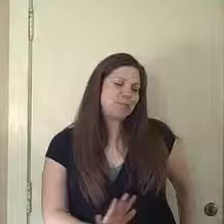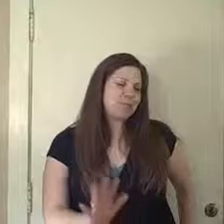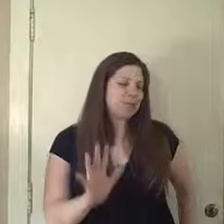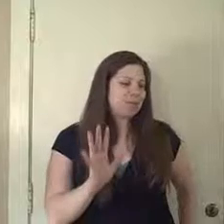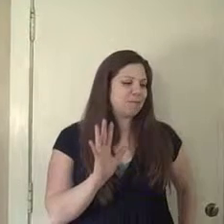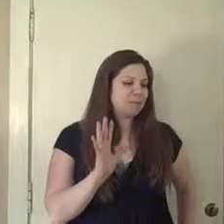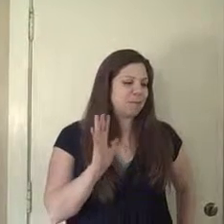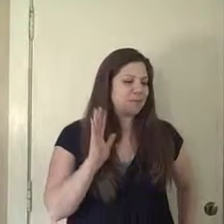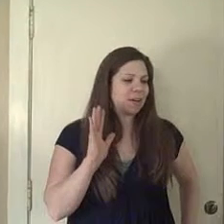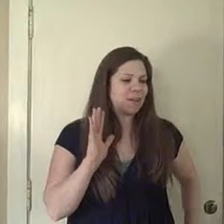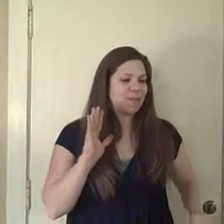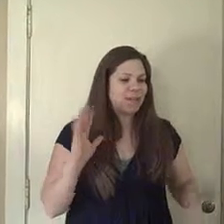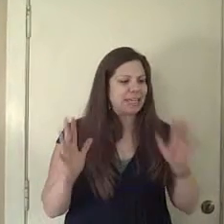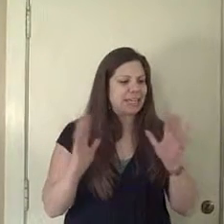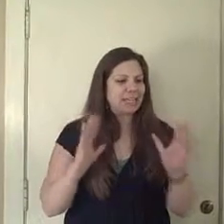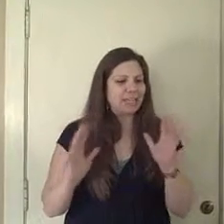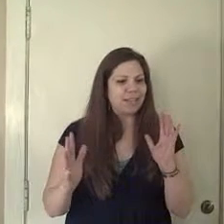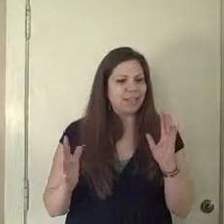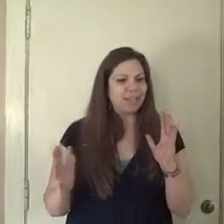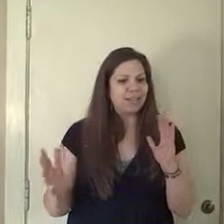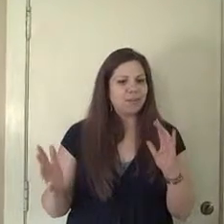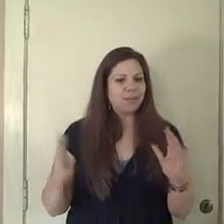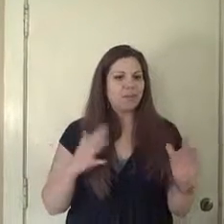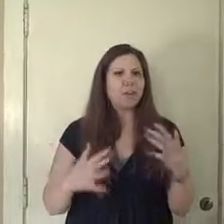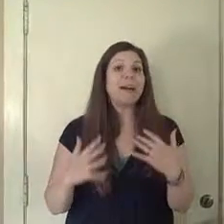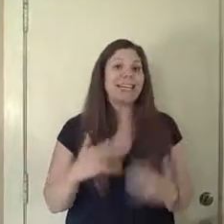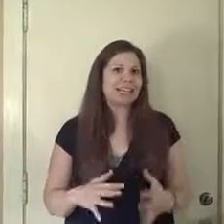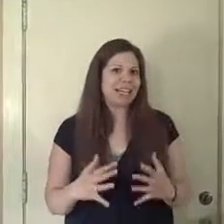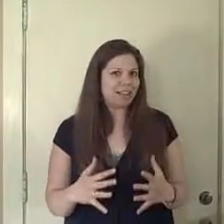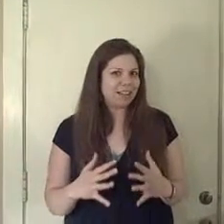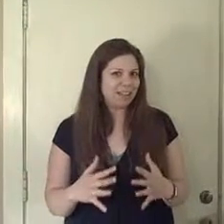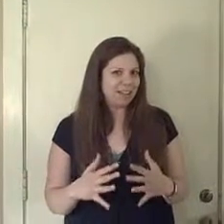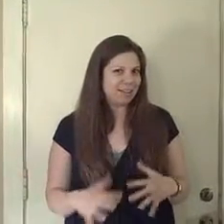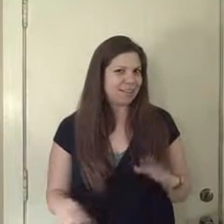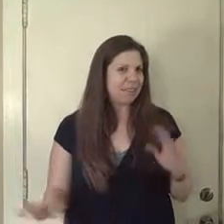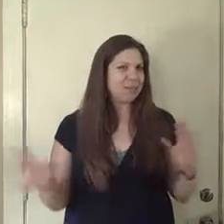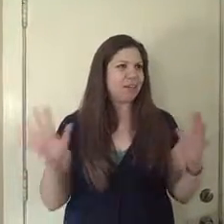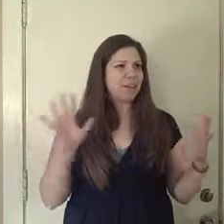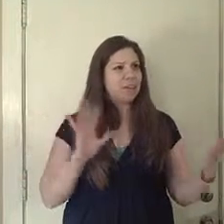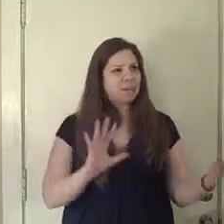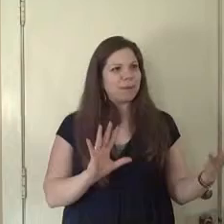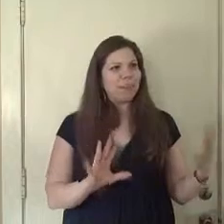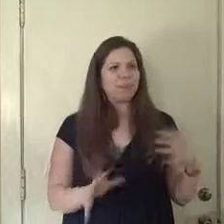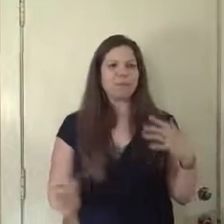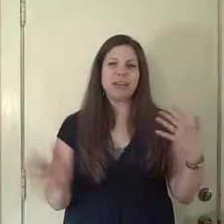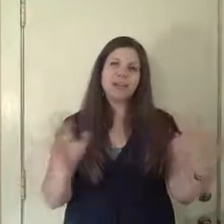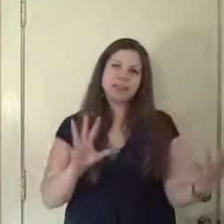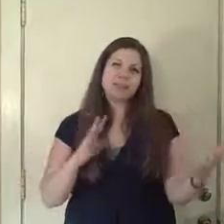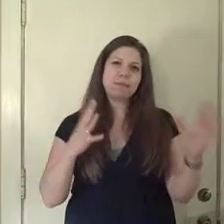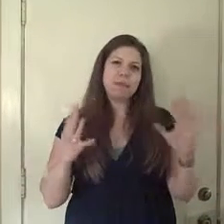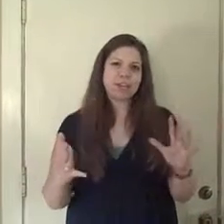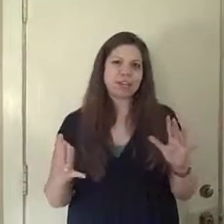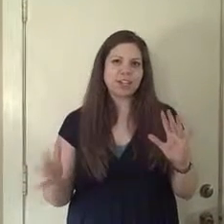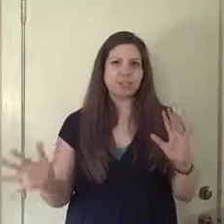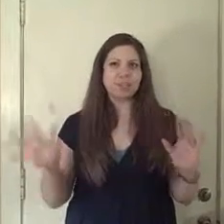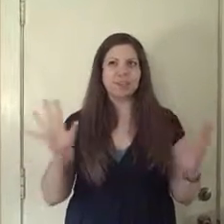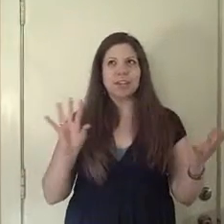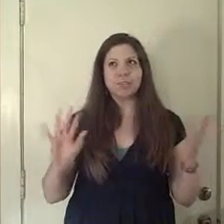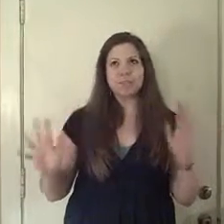It was more for me about finding where my style is again, after having compromised for my husband, for my daughter, for our